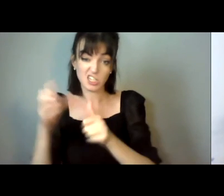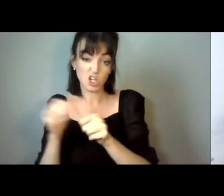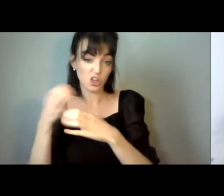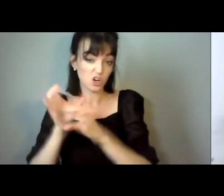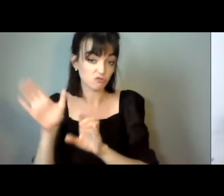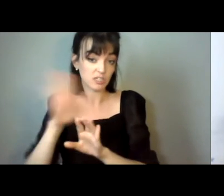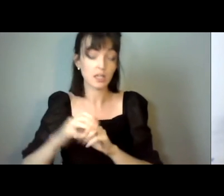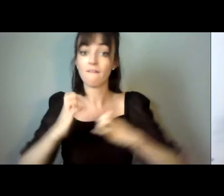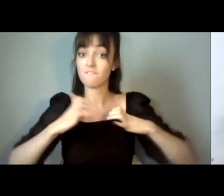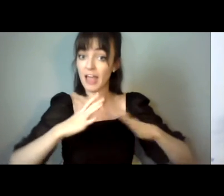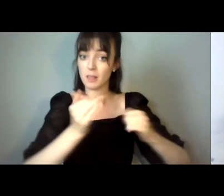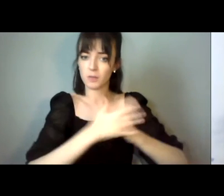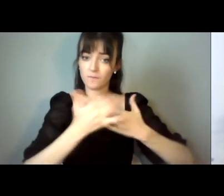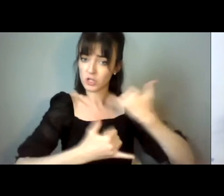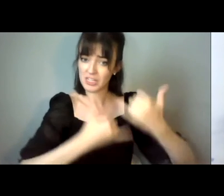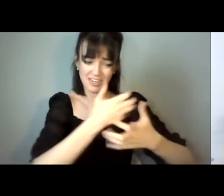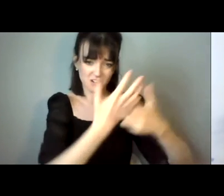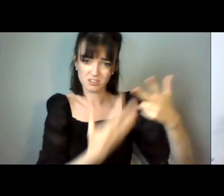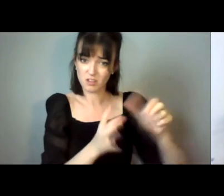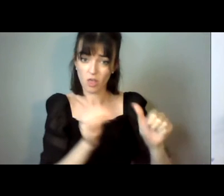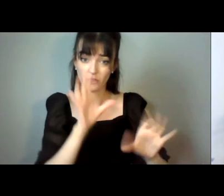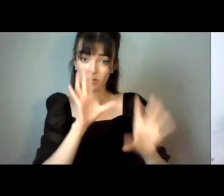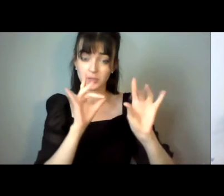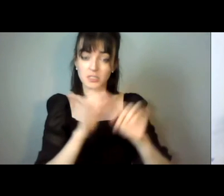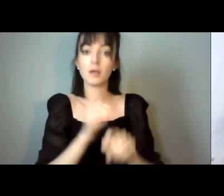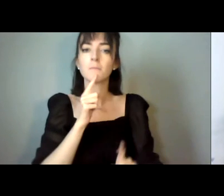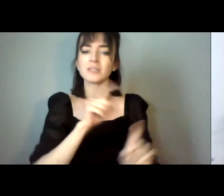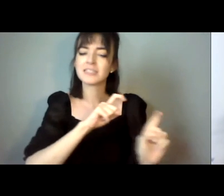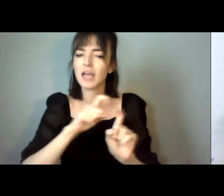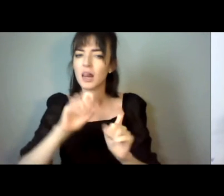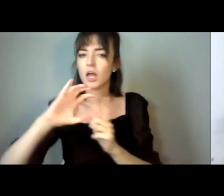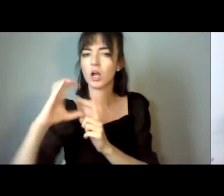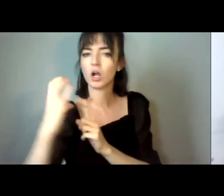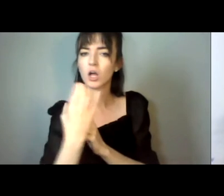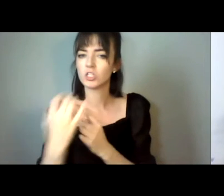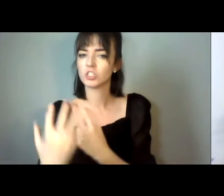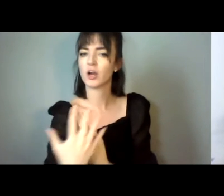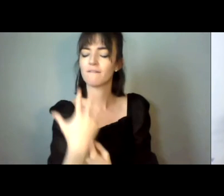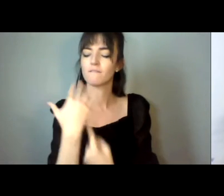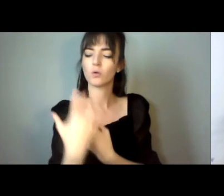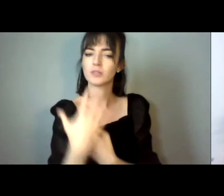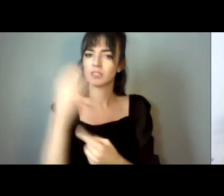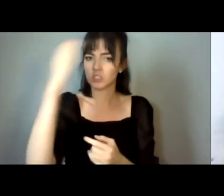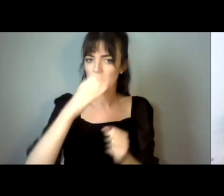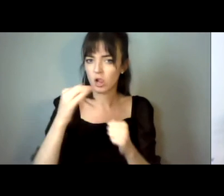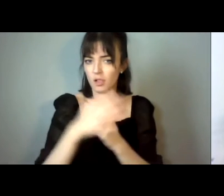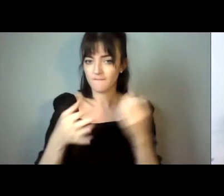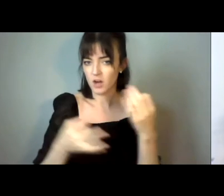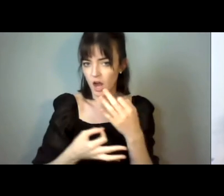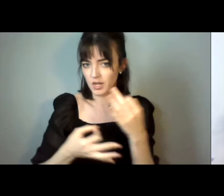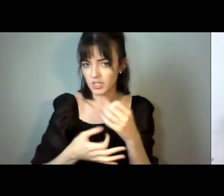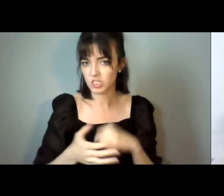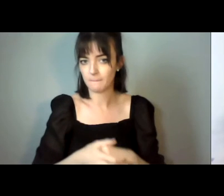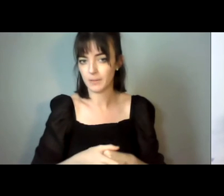decades, we still find that the culture moves us towards seeking guardianship. So my